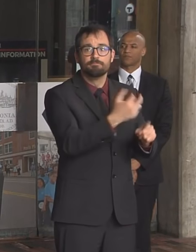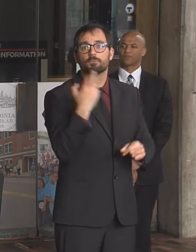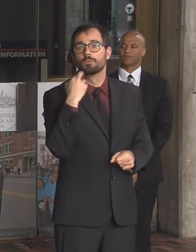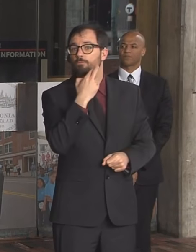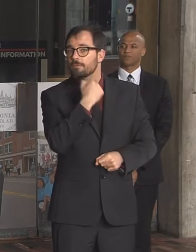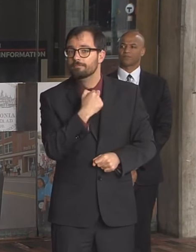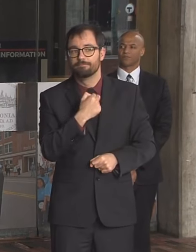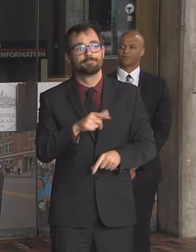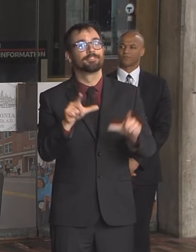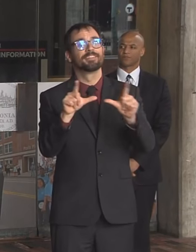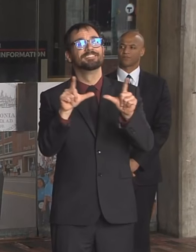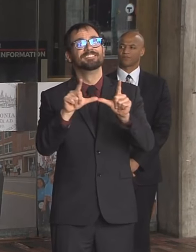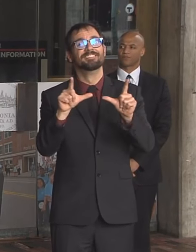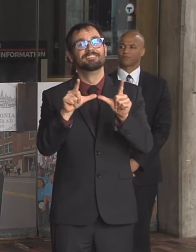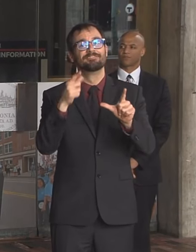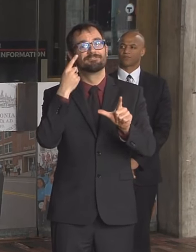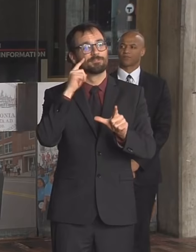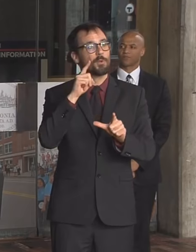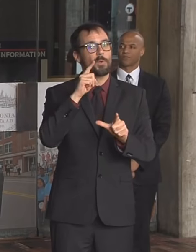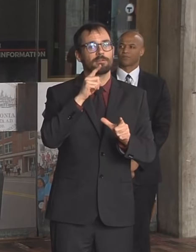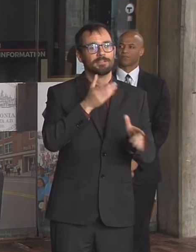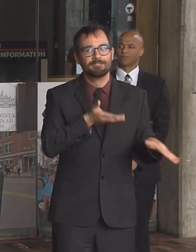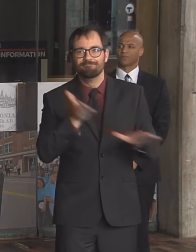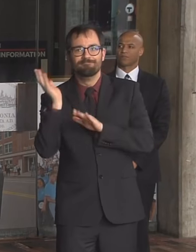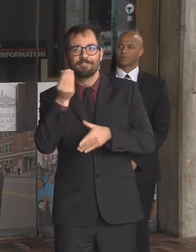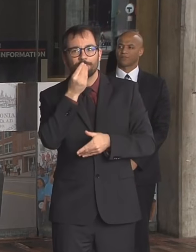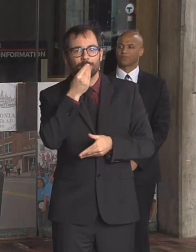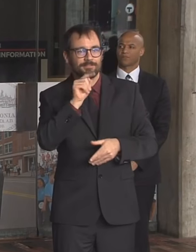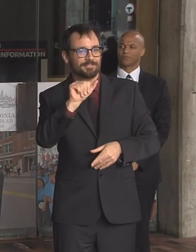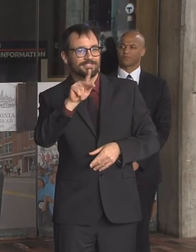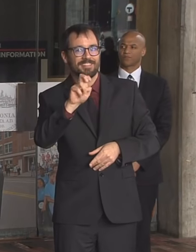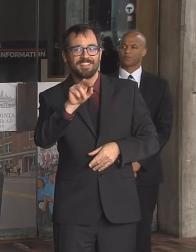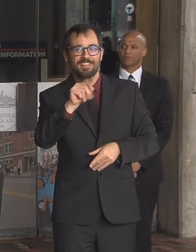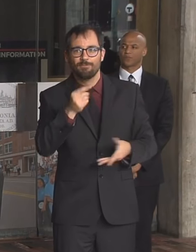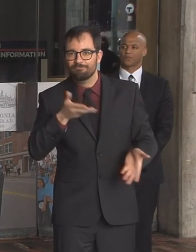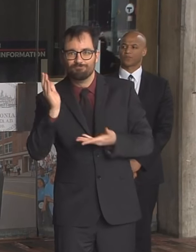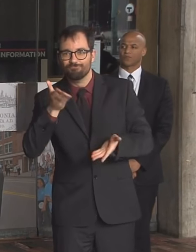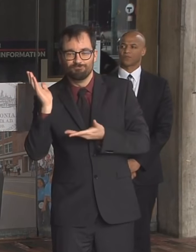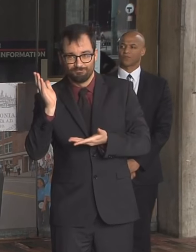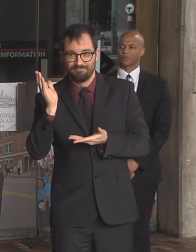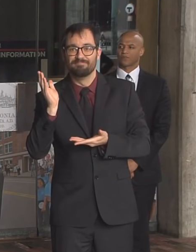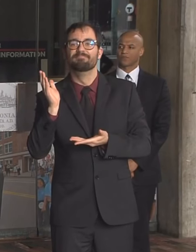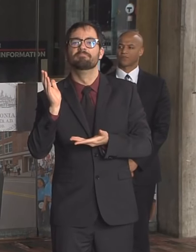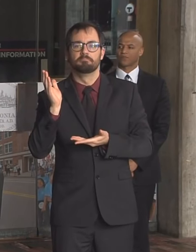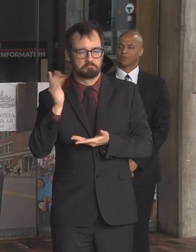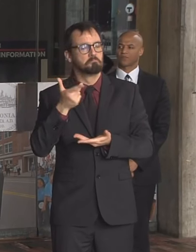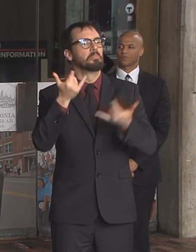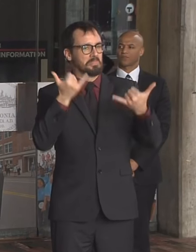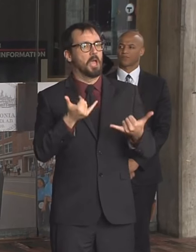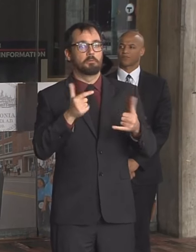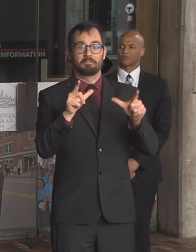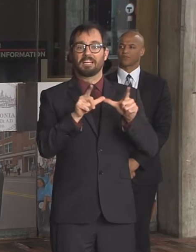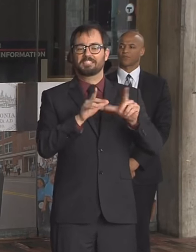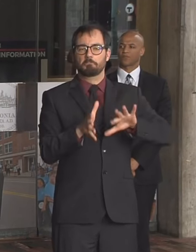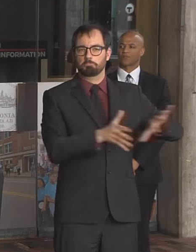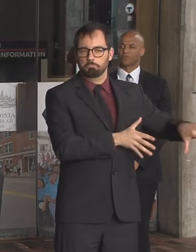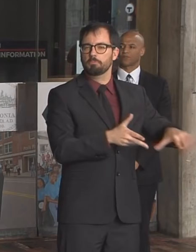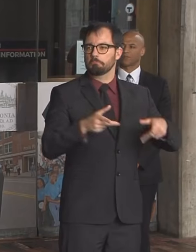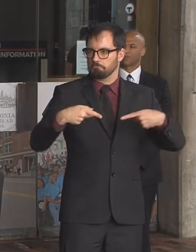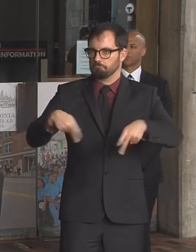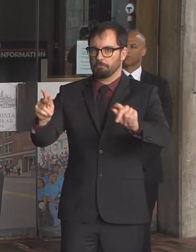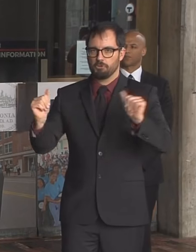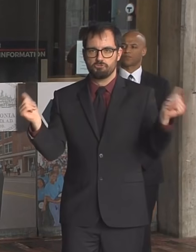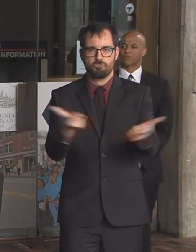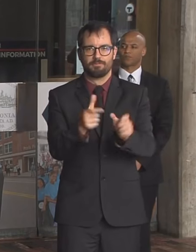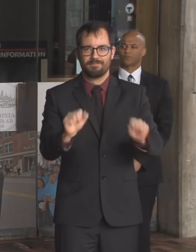of over 1100 businesses and we're taking those surveys and that information that we're getting from them to see how we can further assist them. We are developing